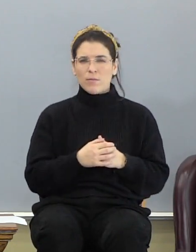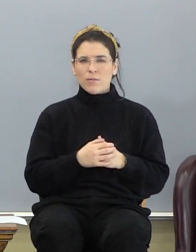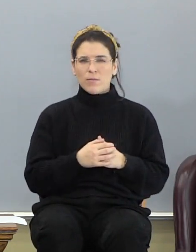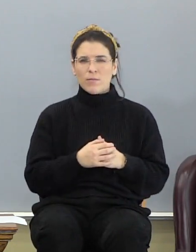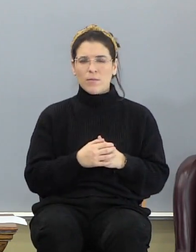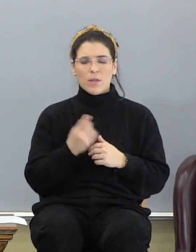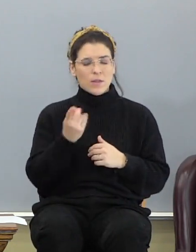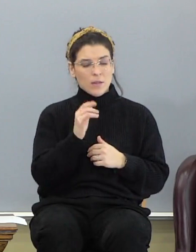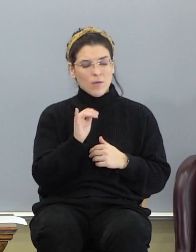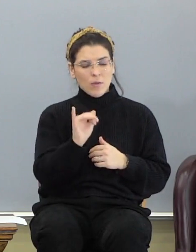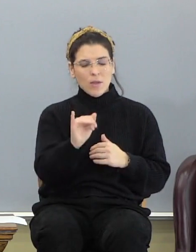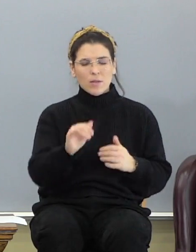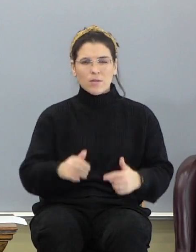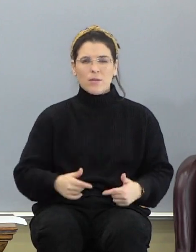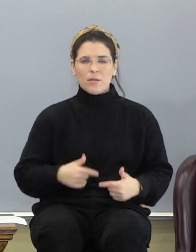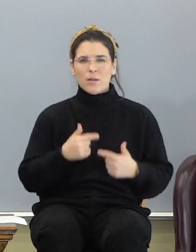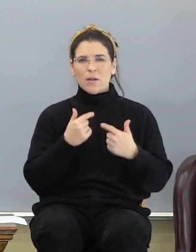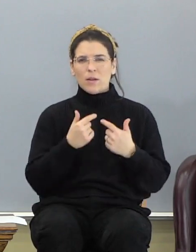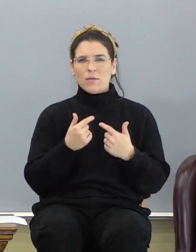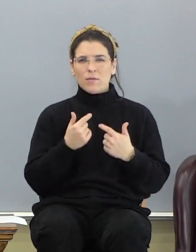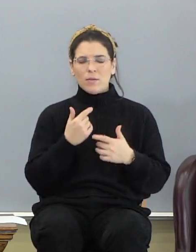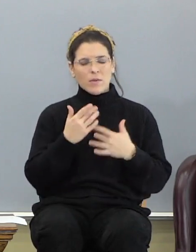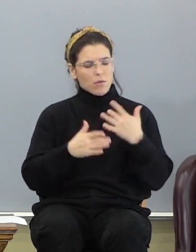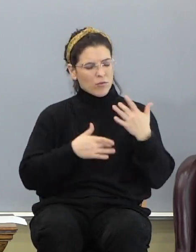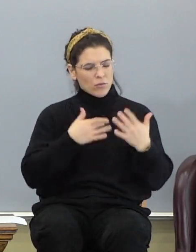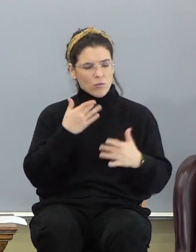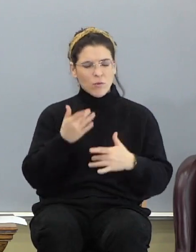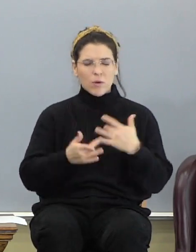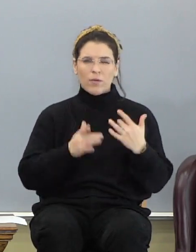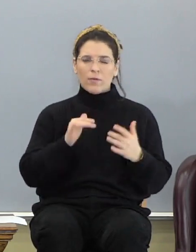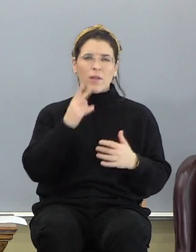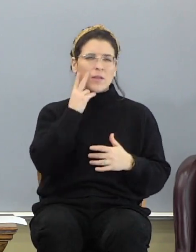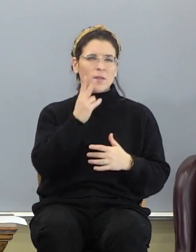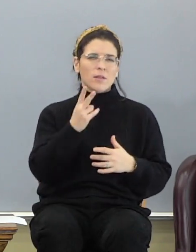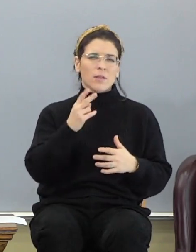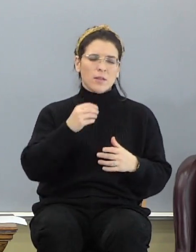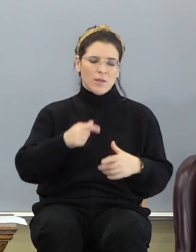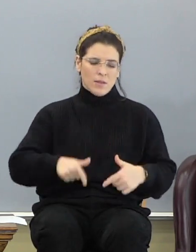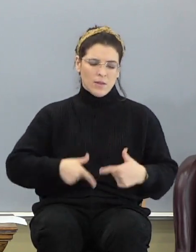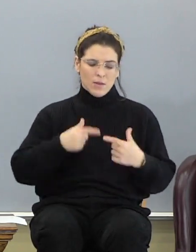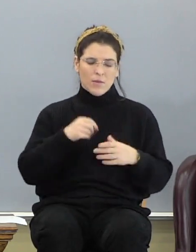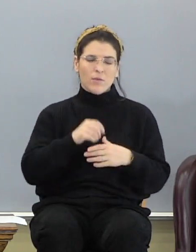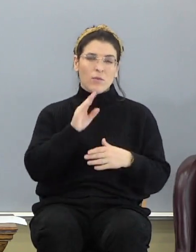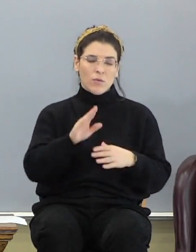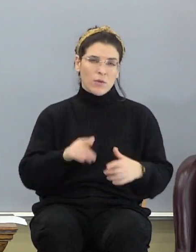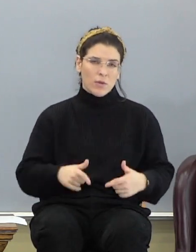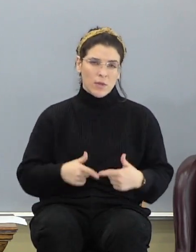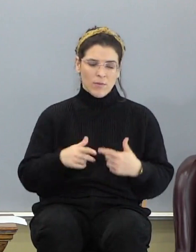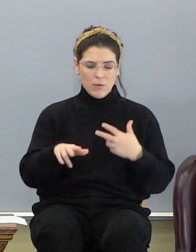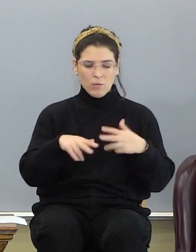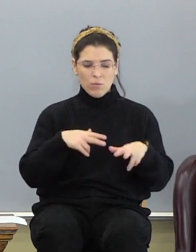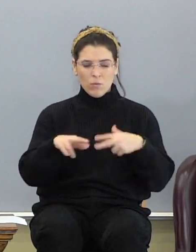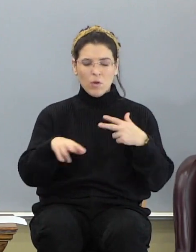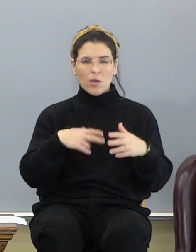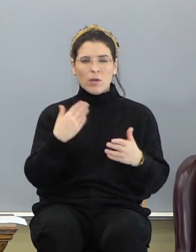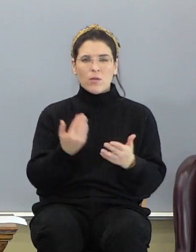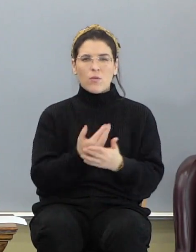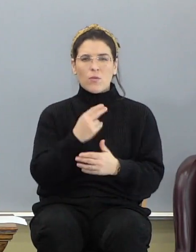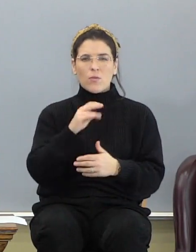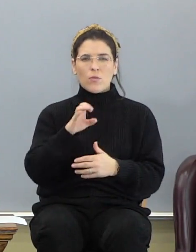It's everlasting life. And the joy of it, seeing it live in your life. And walk in that newness of life